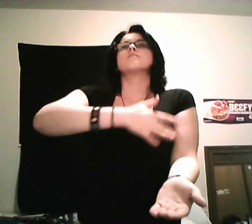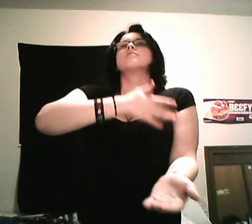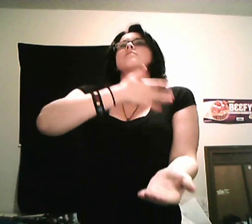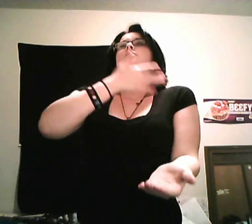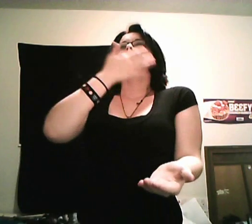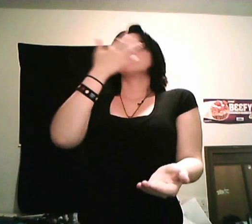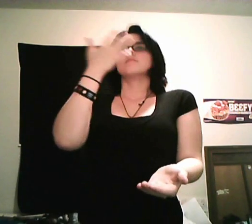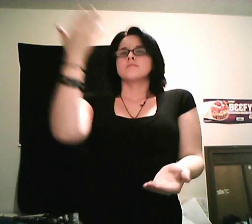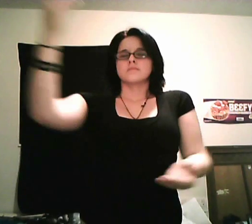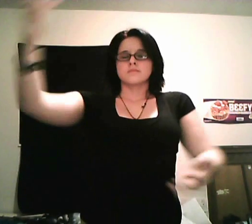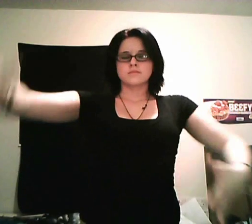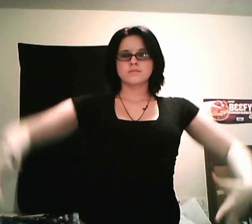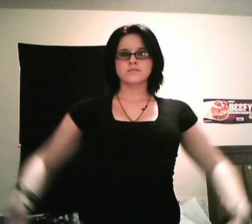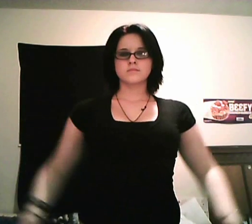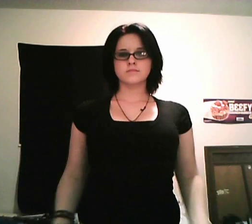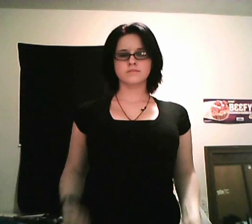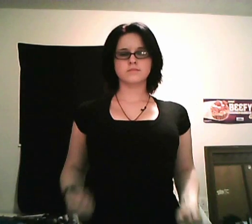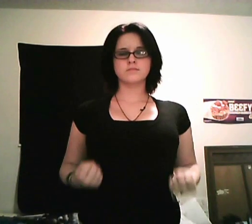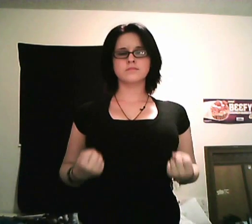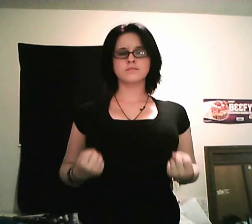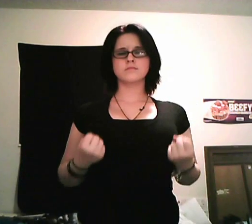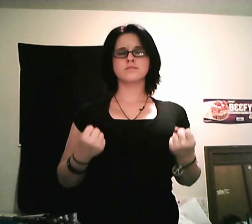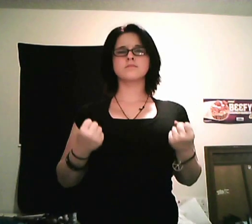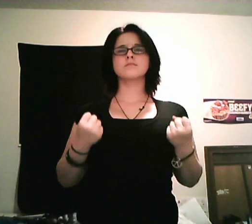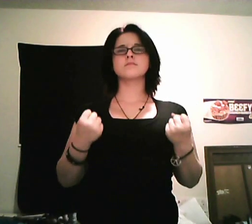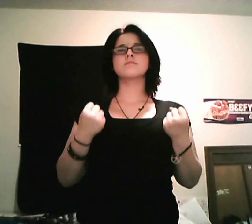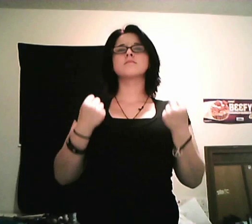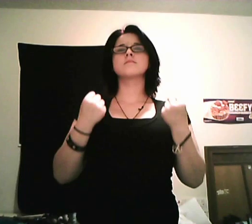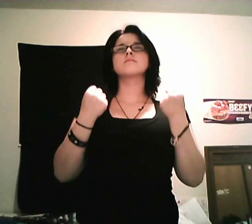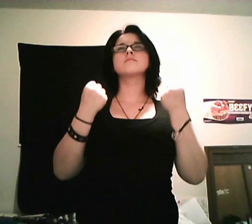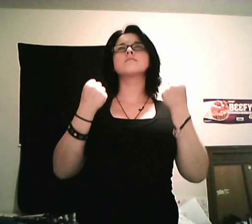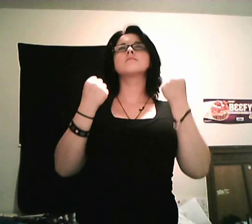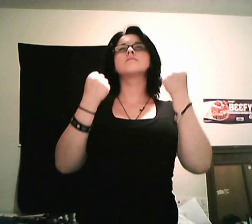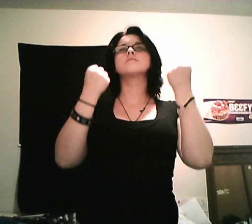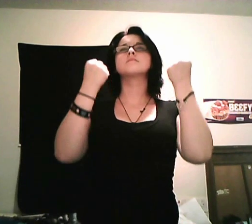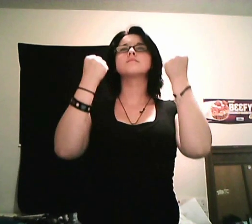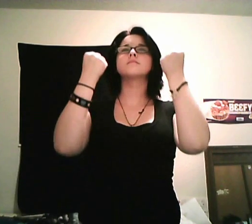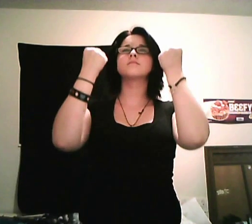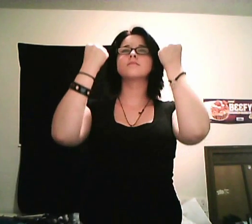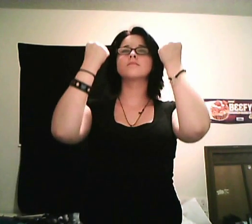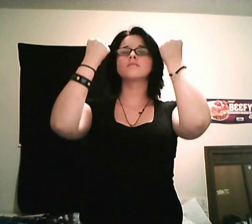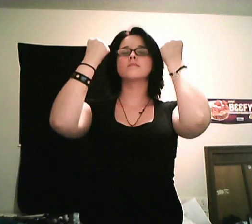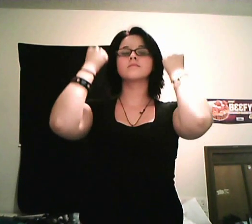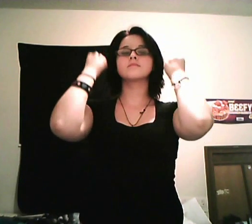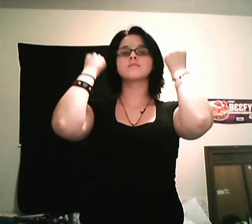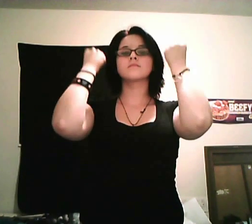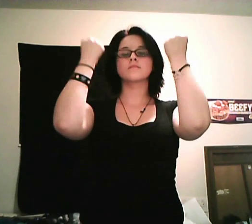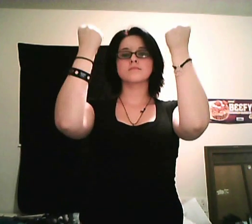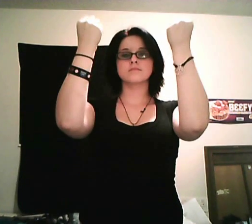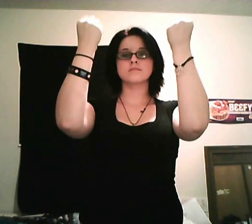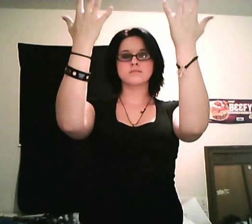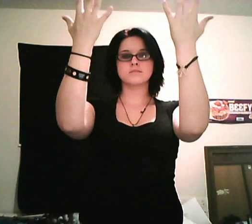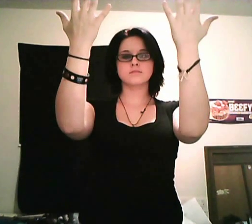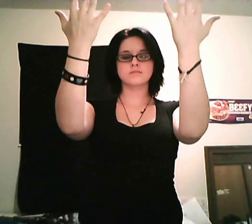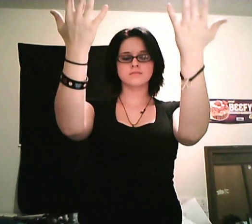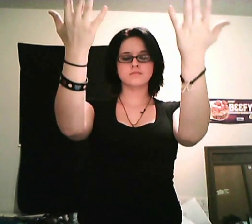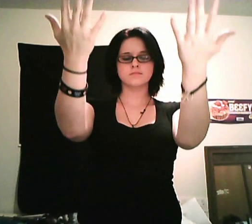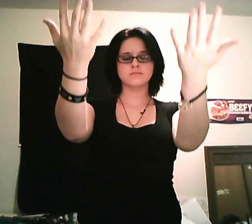am At the top of my lungs lungs I'm giving it